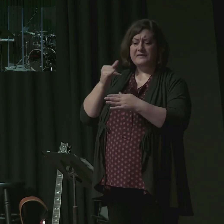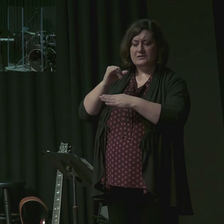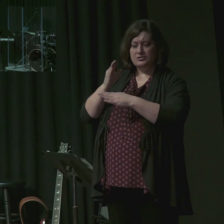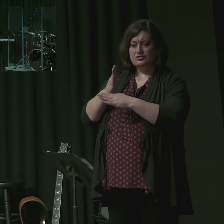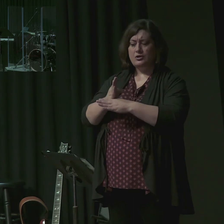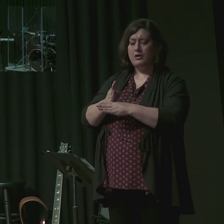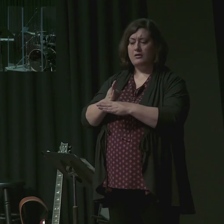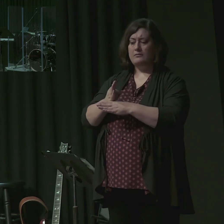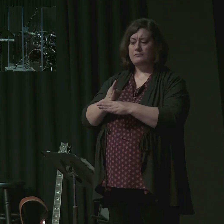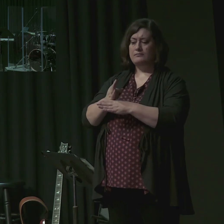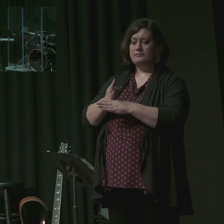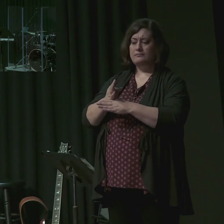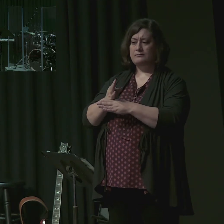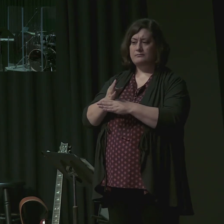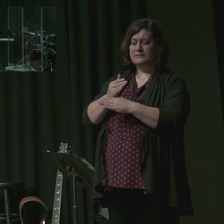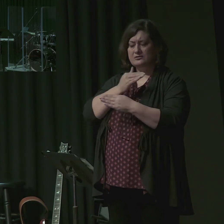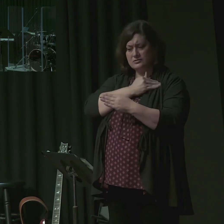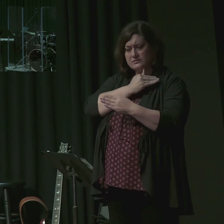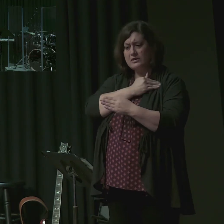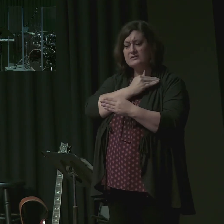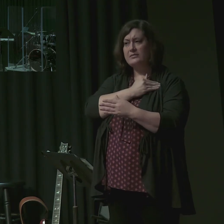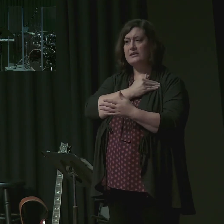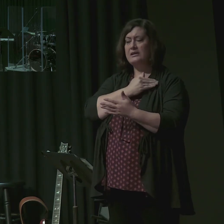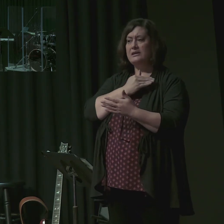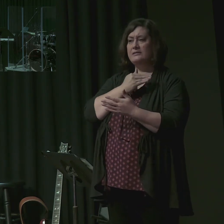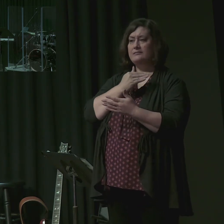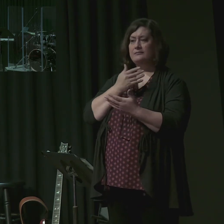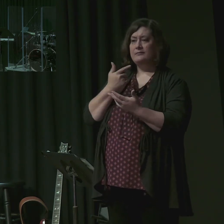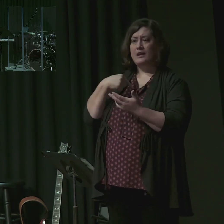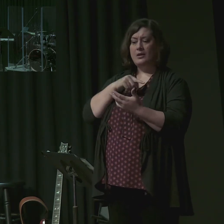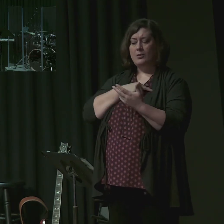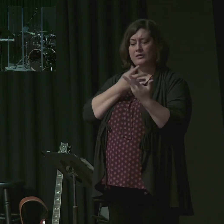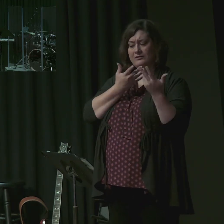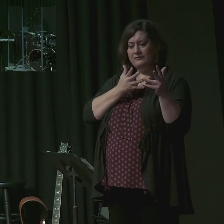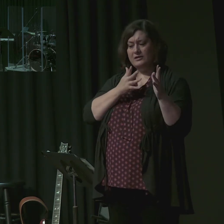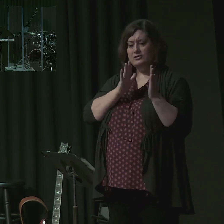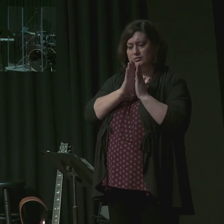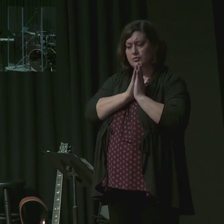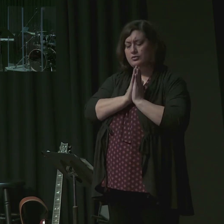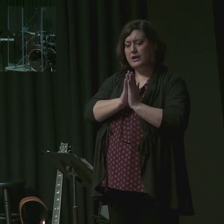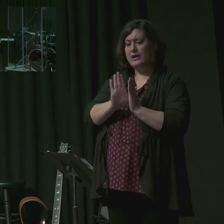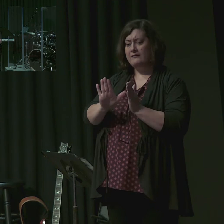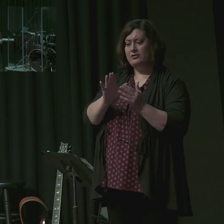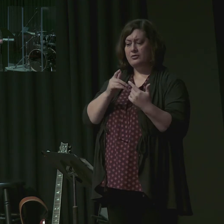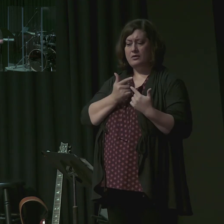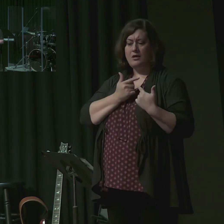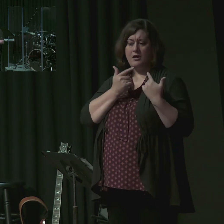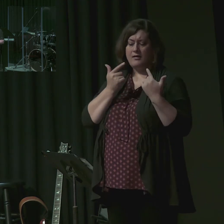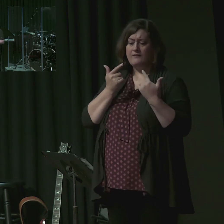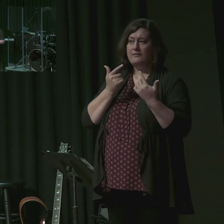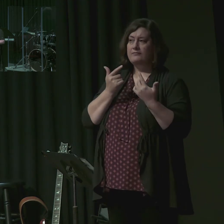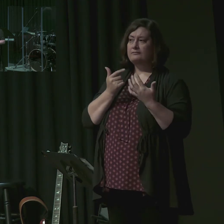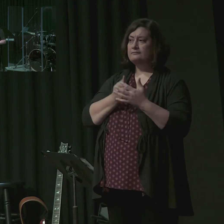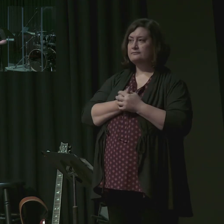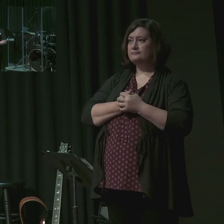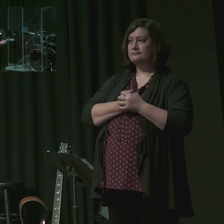as we speak and as we have prayed over your life and ministry. This charge